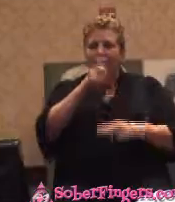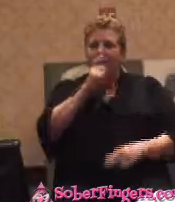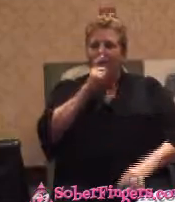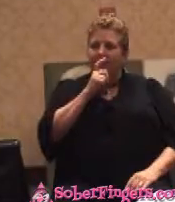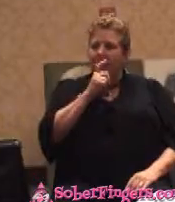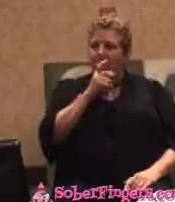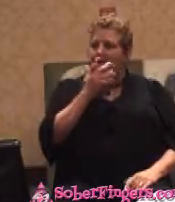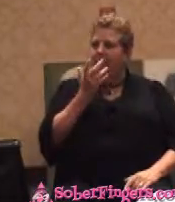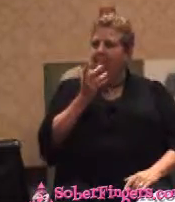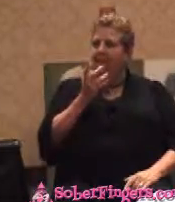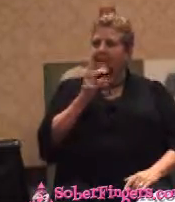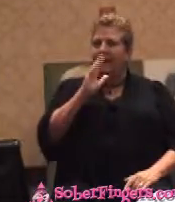even occurred to me.